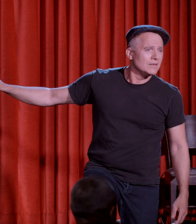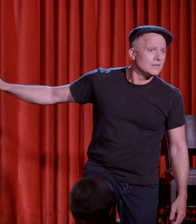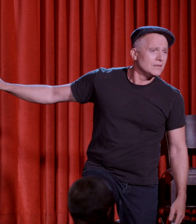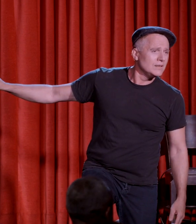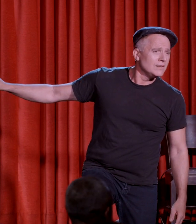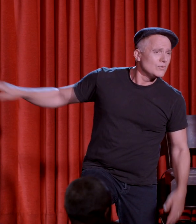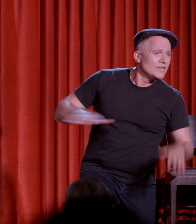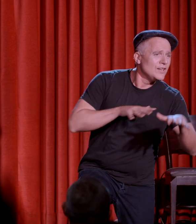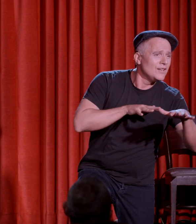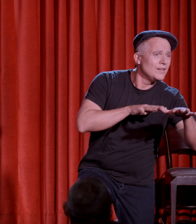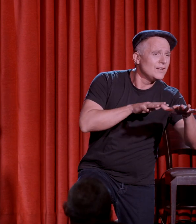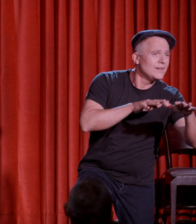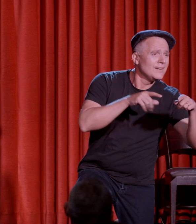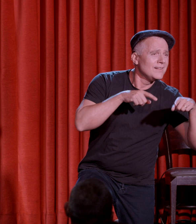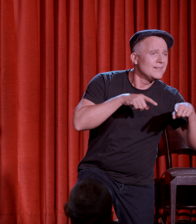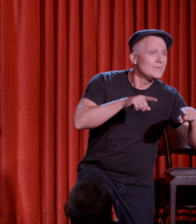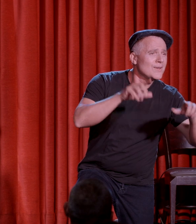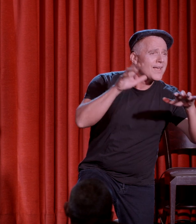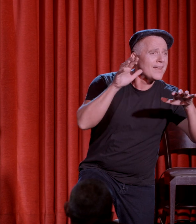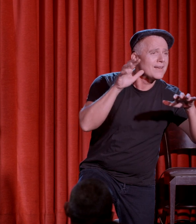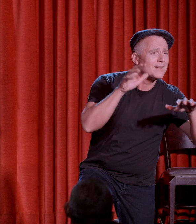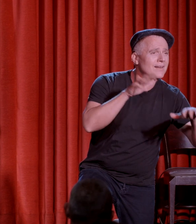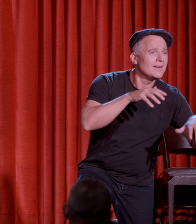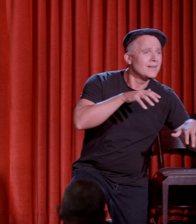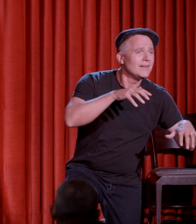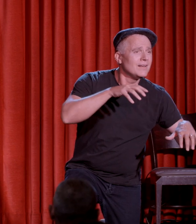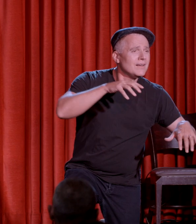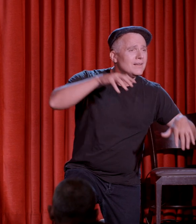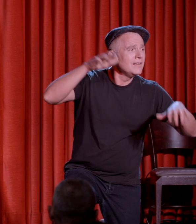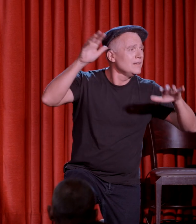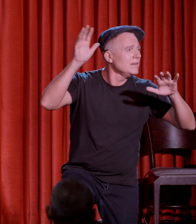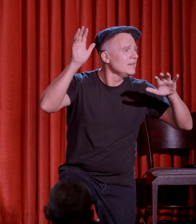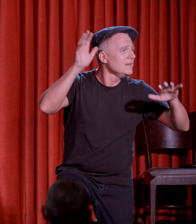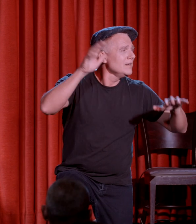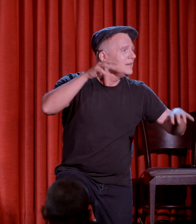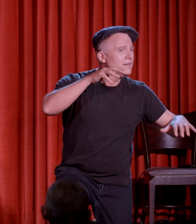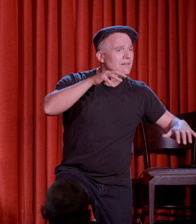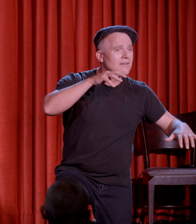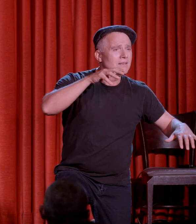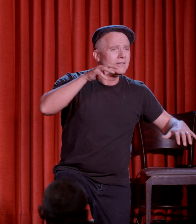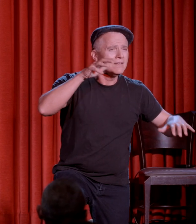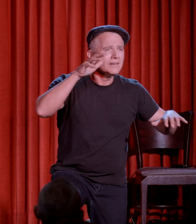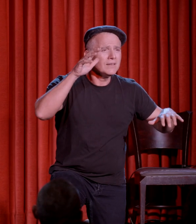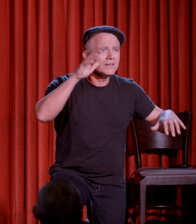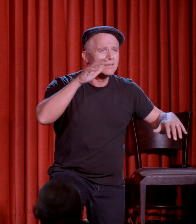River in the rain, sometimes